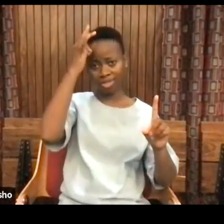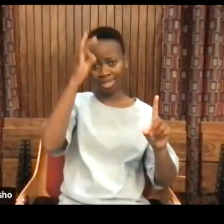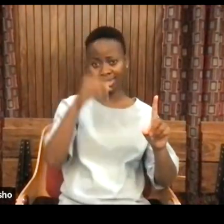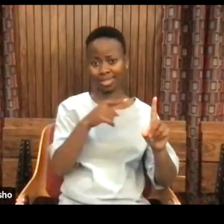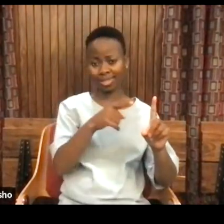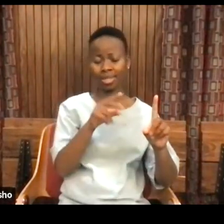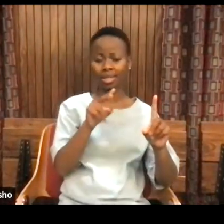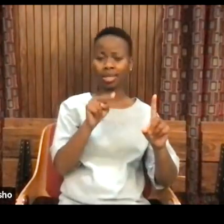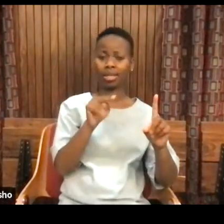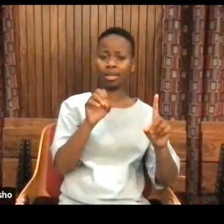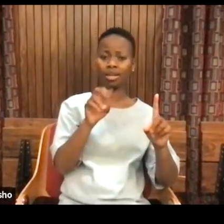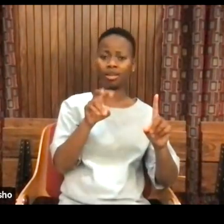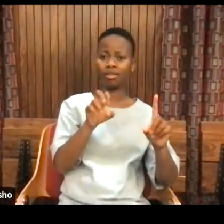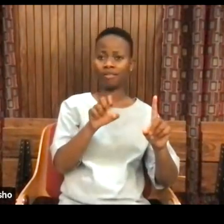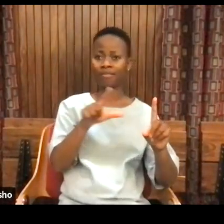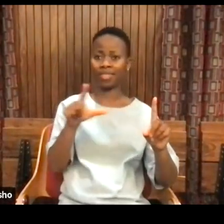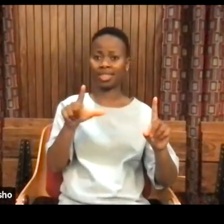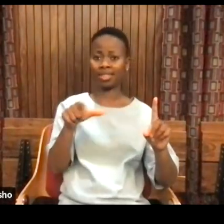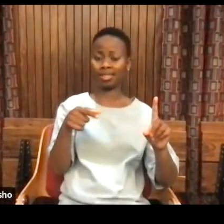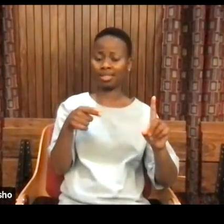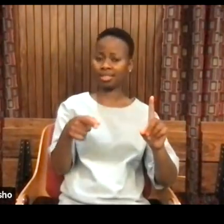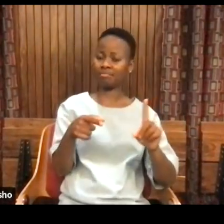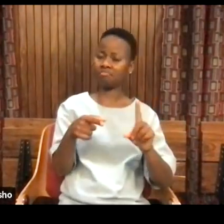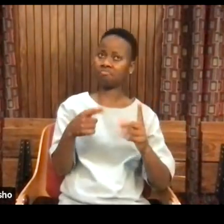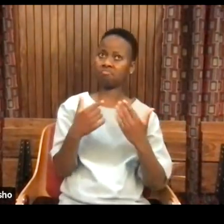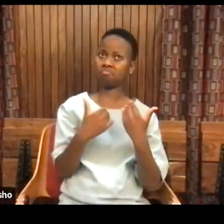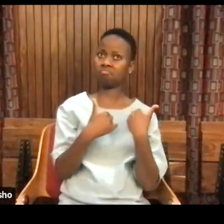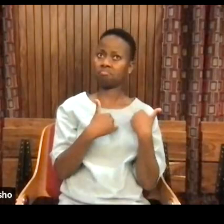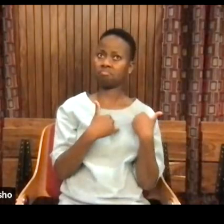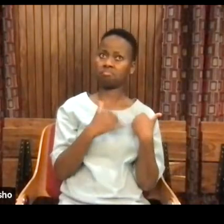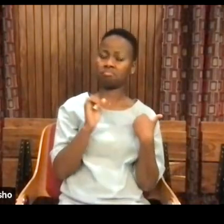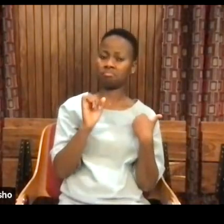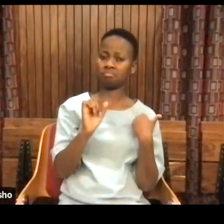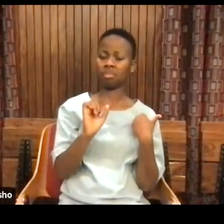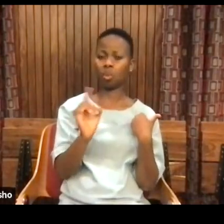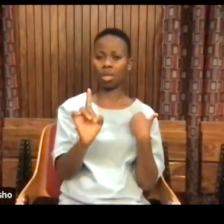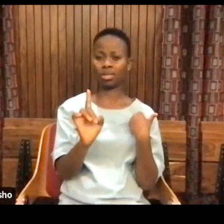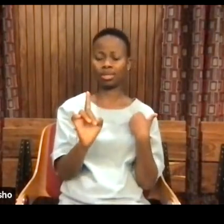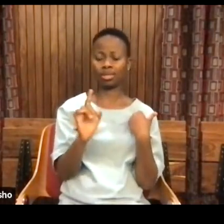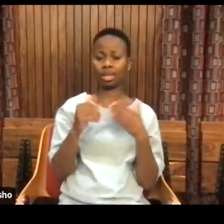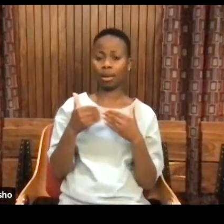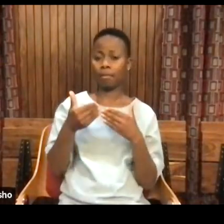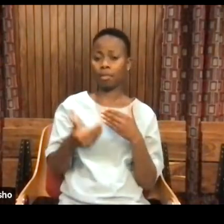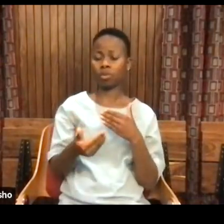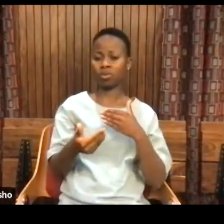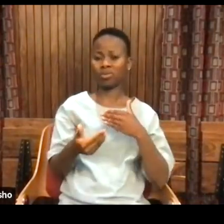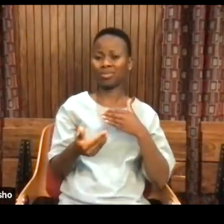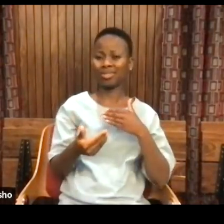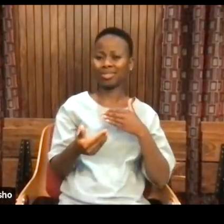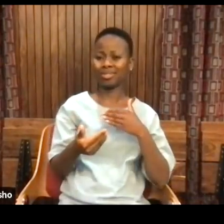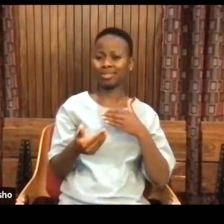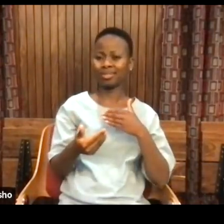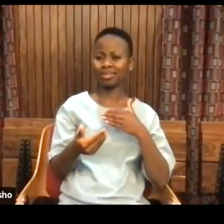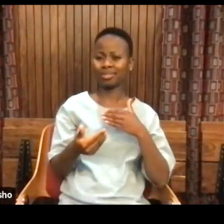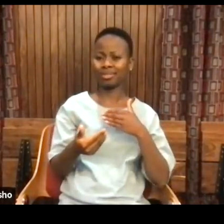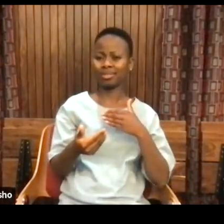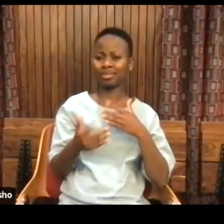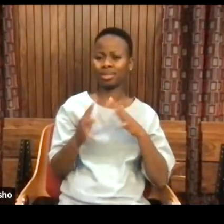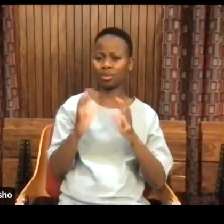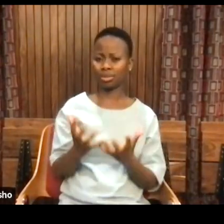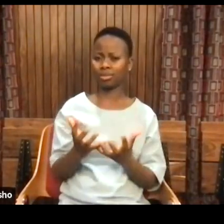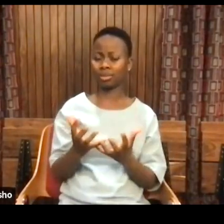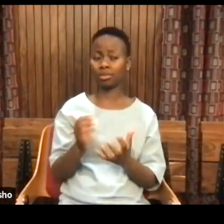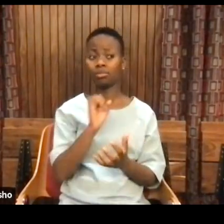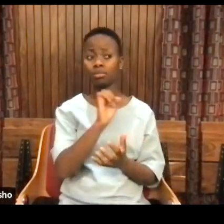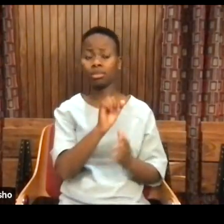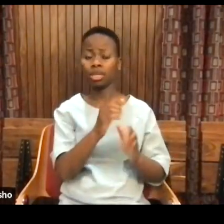of novels in a post-colony, and would he point me out to a work of